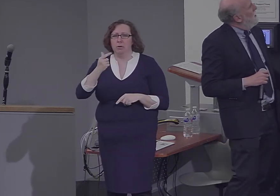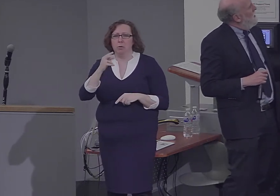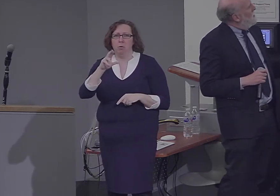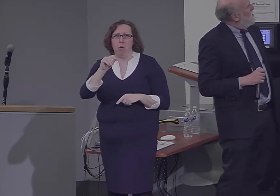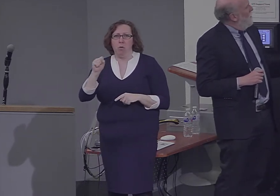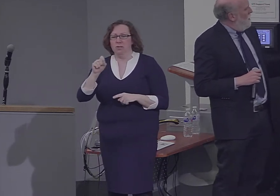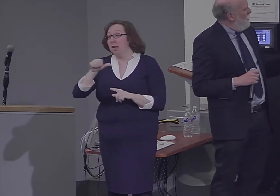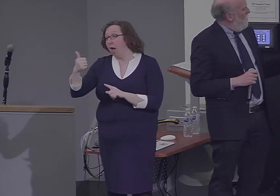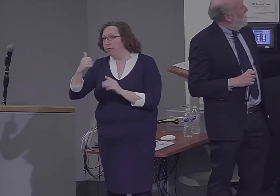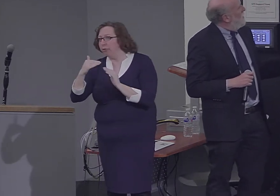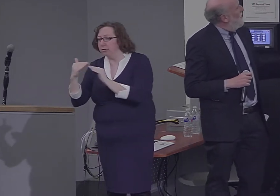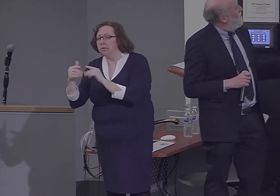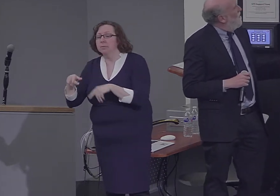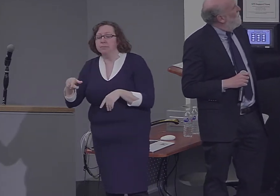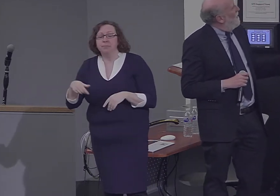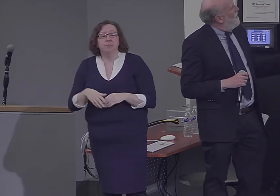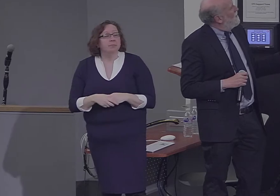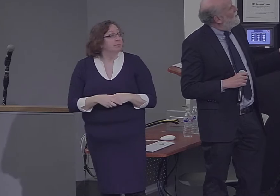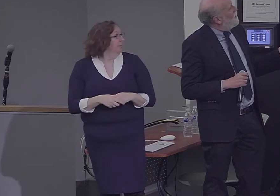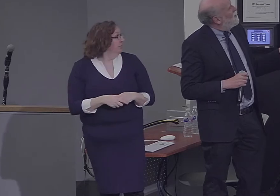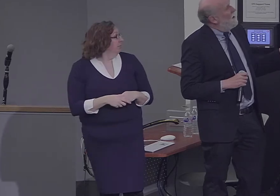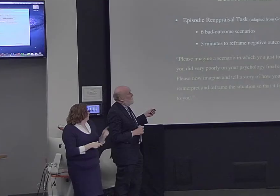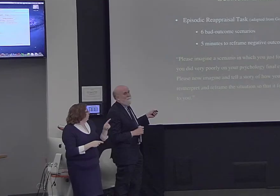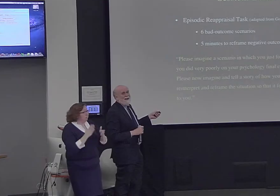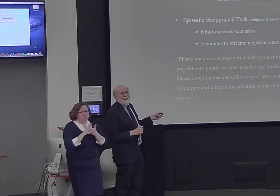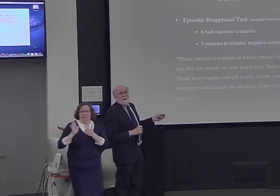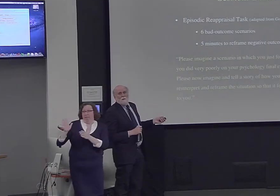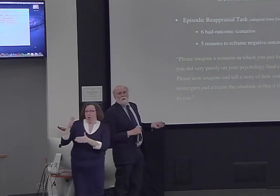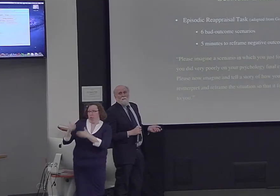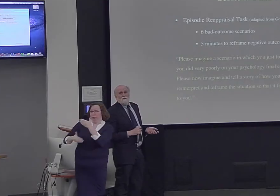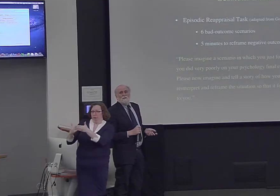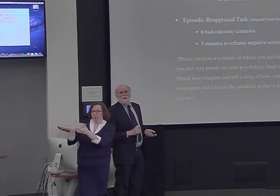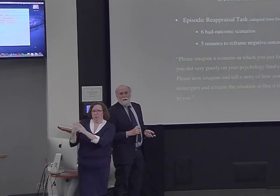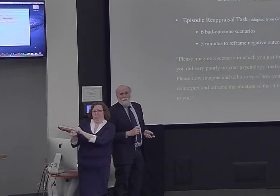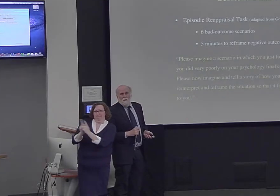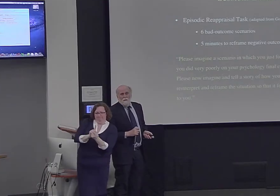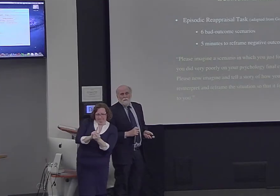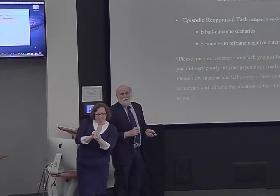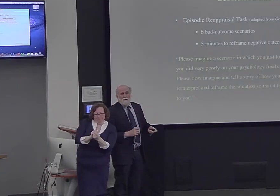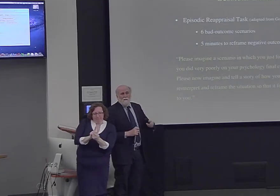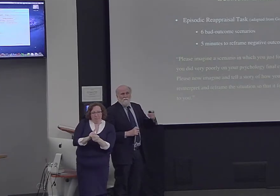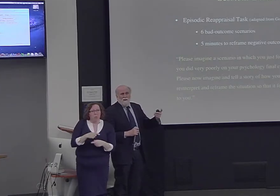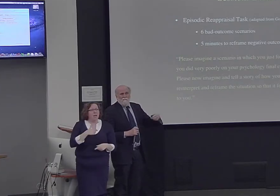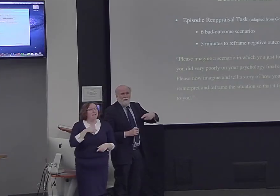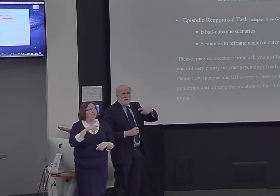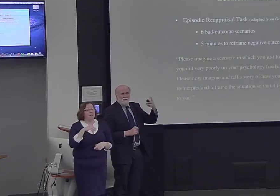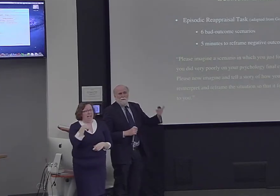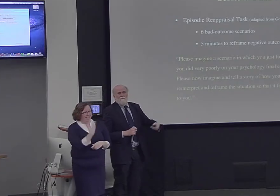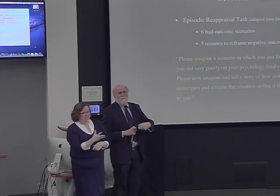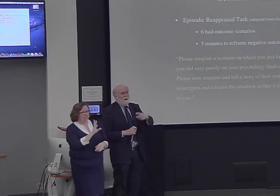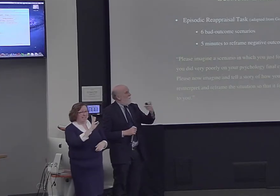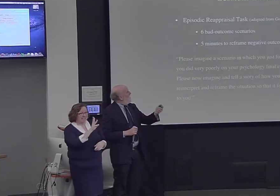So here what you get are six bad outcome scenarios. And you have five minutes to reframe it,